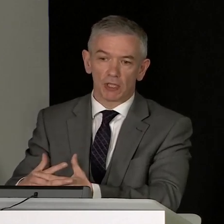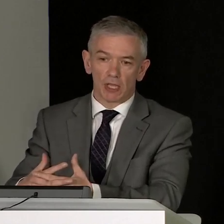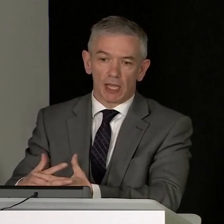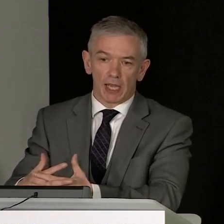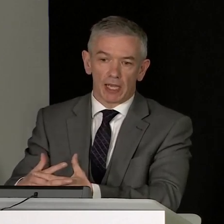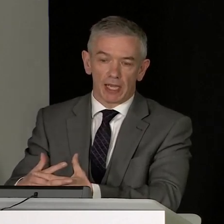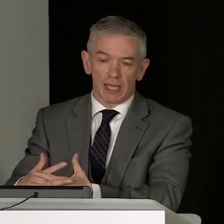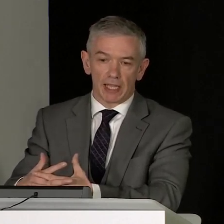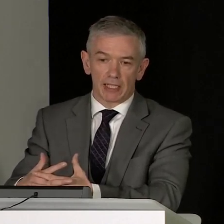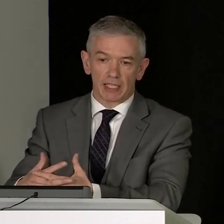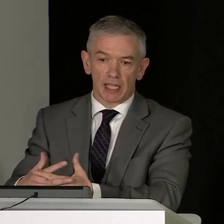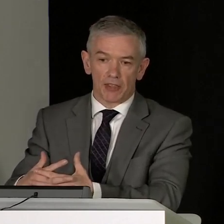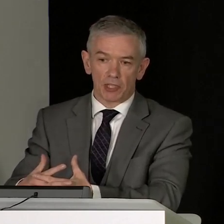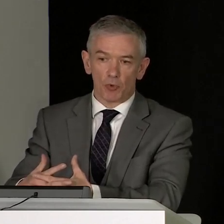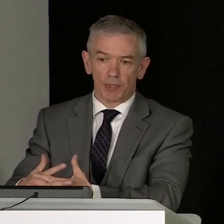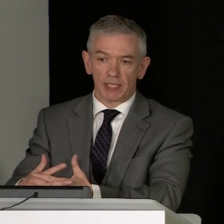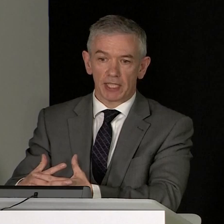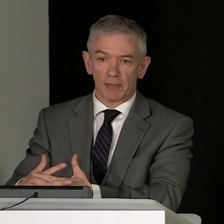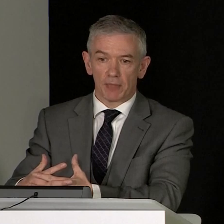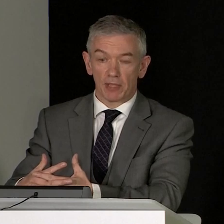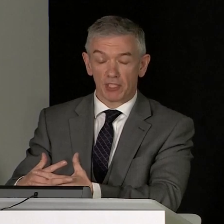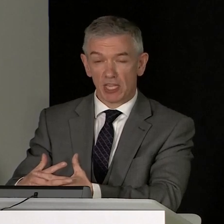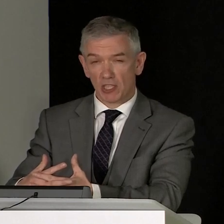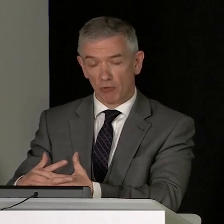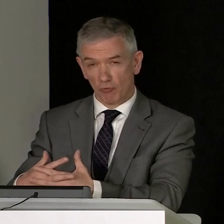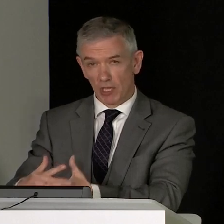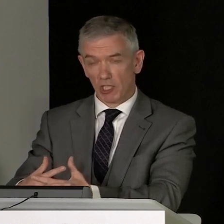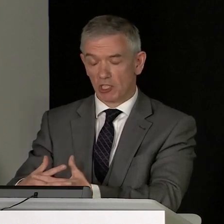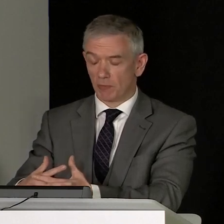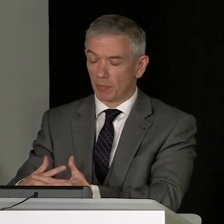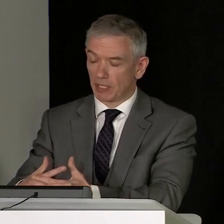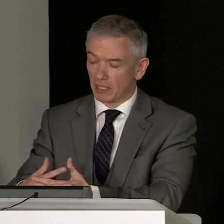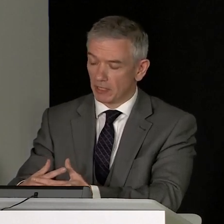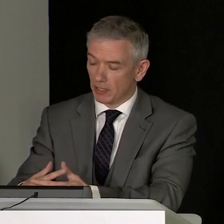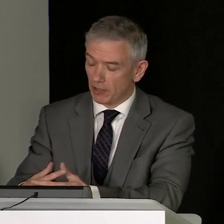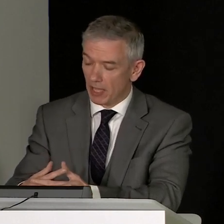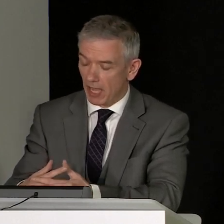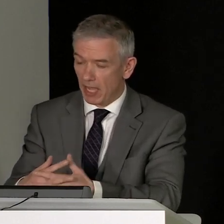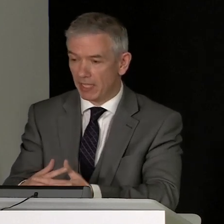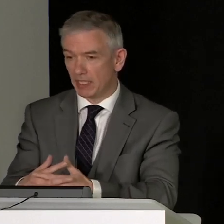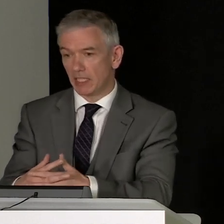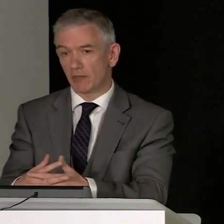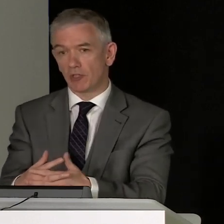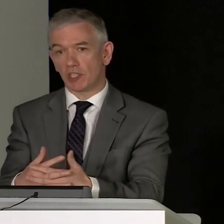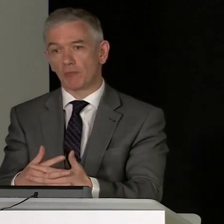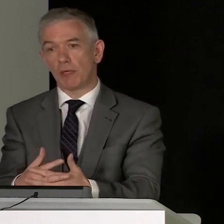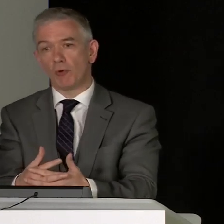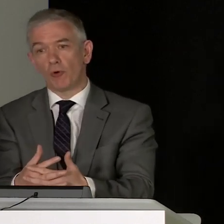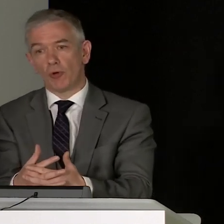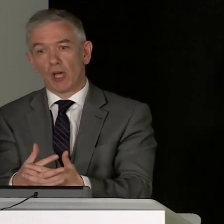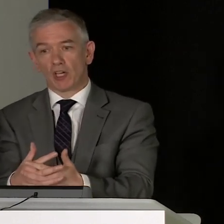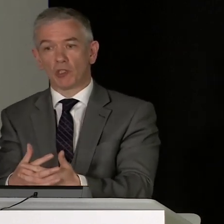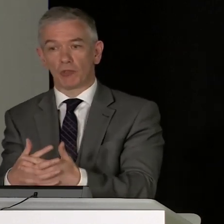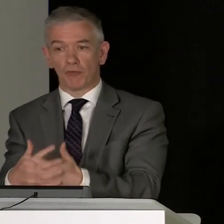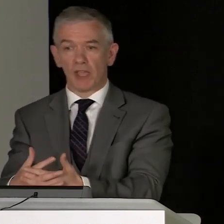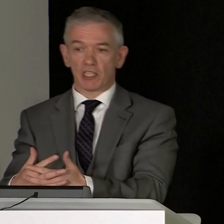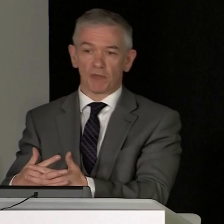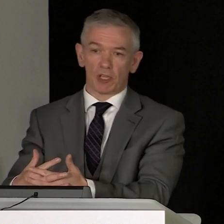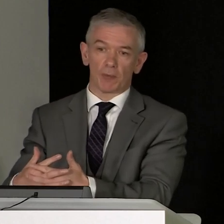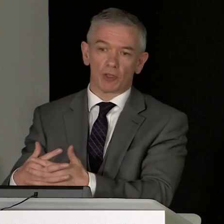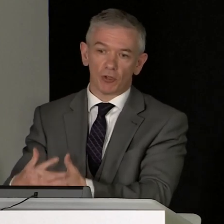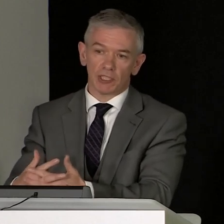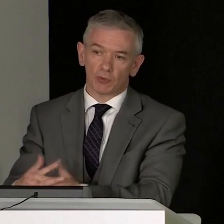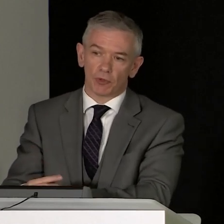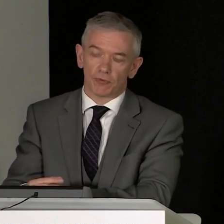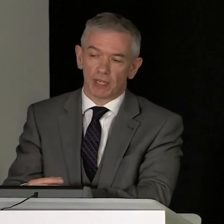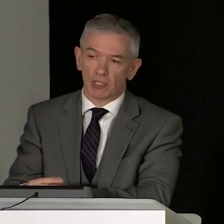of shielding is at this moment in time, they've assessed the risks and particularly that high degree of risk that people who are shielding face